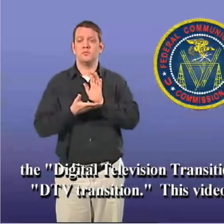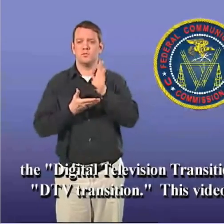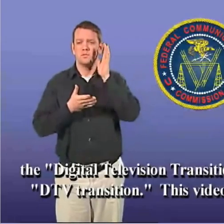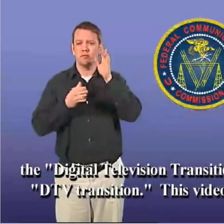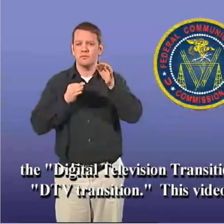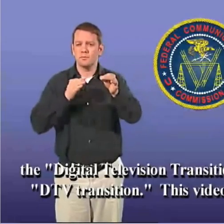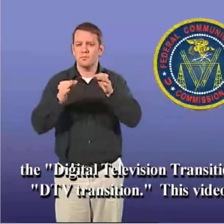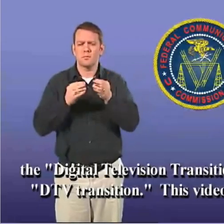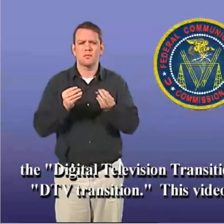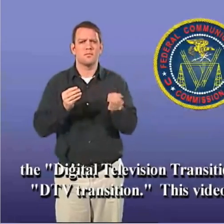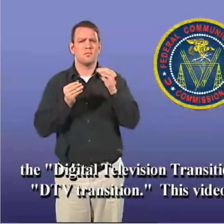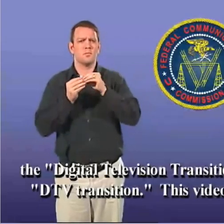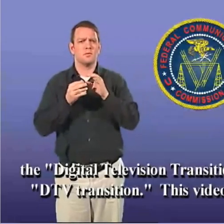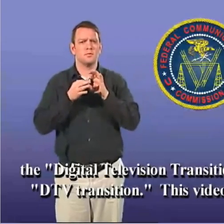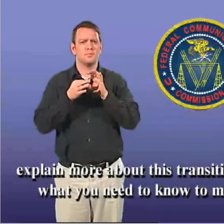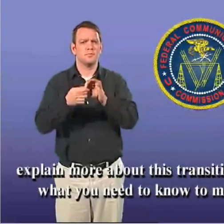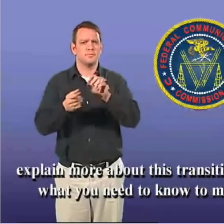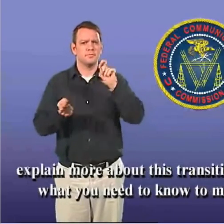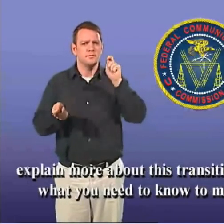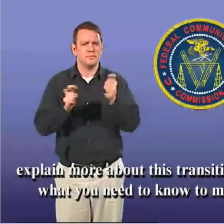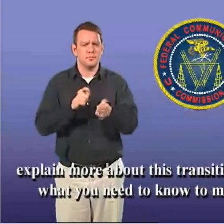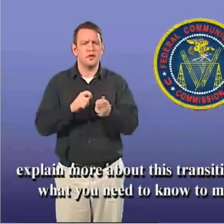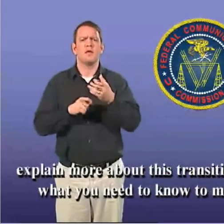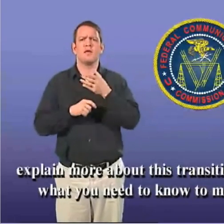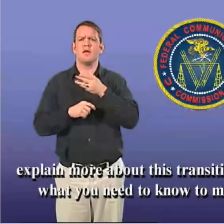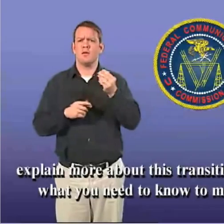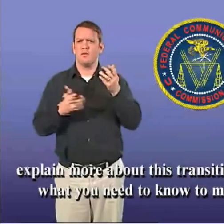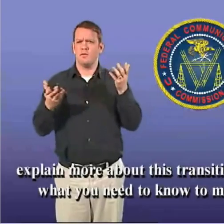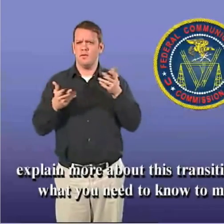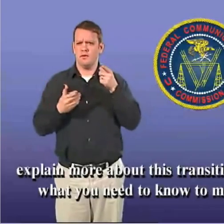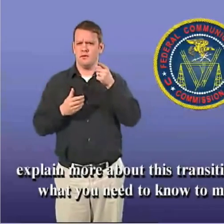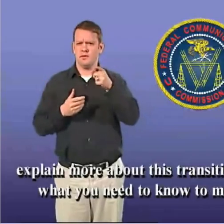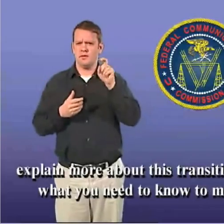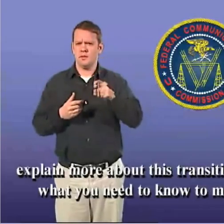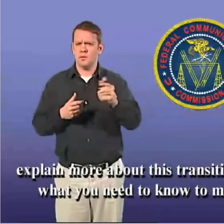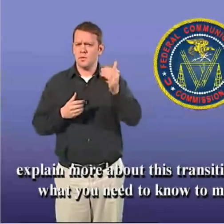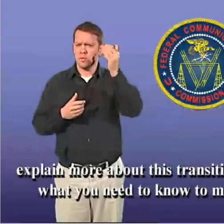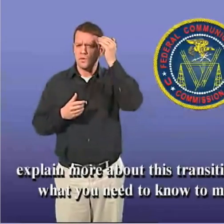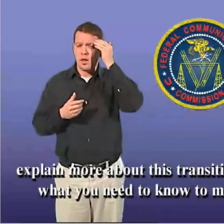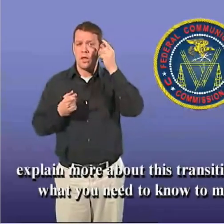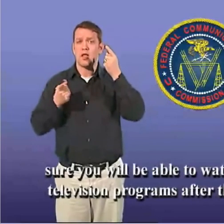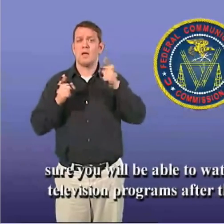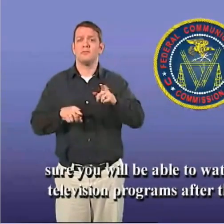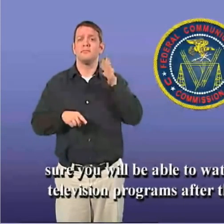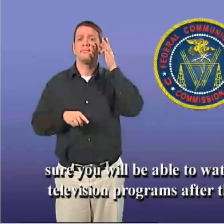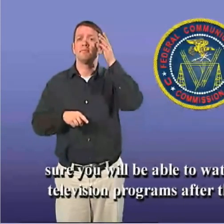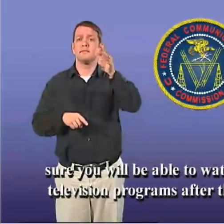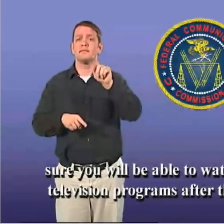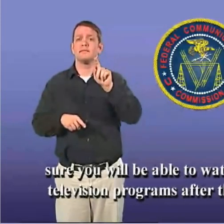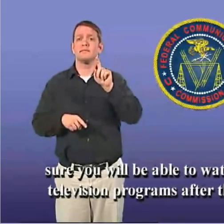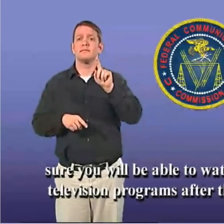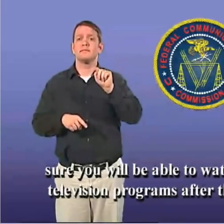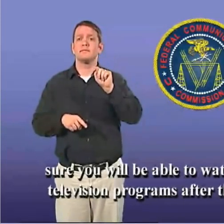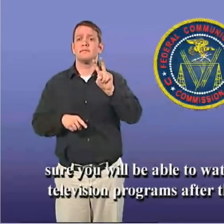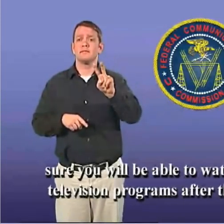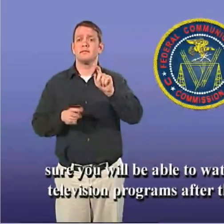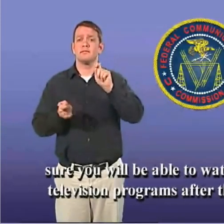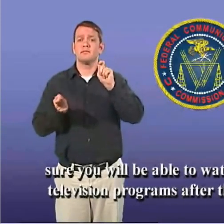This video will explain more about this transition and what you need to know to make sure you will be able to watch television programs